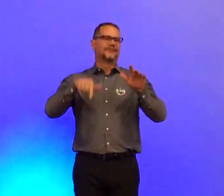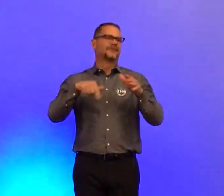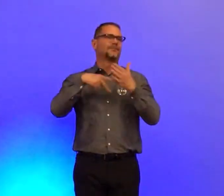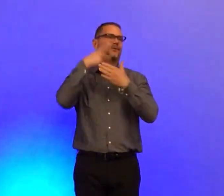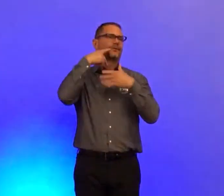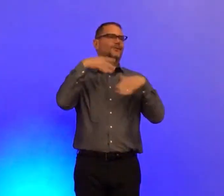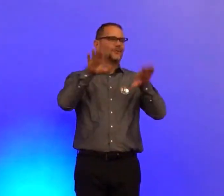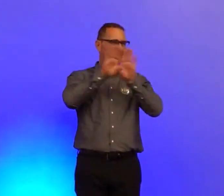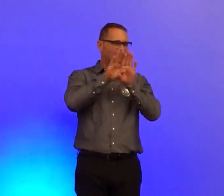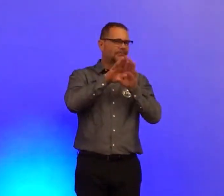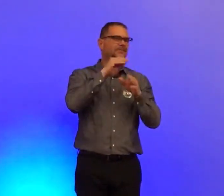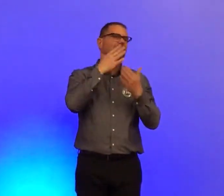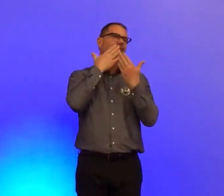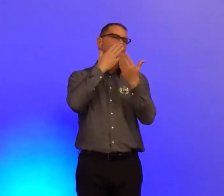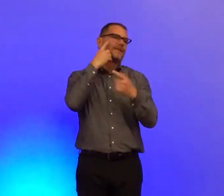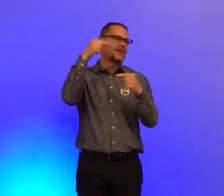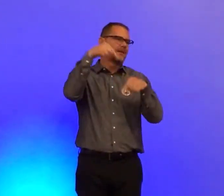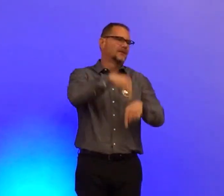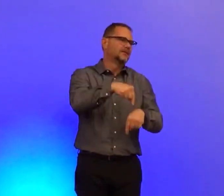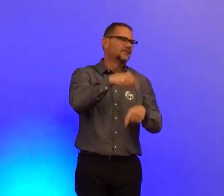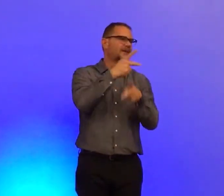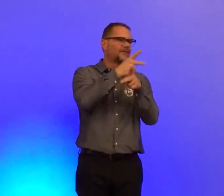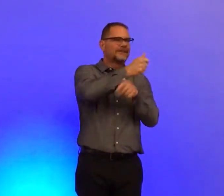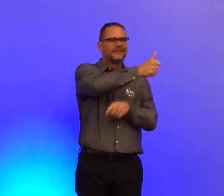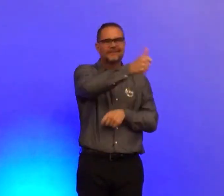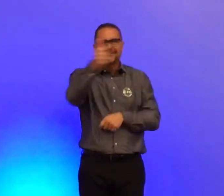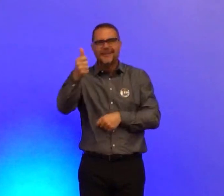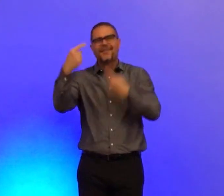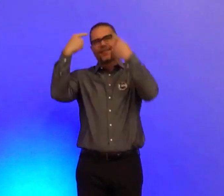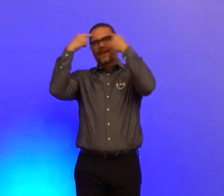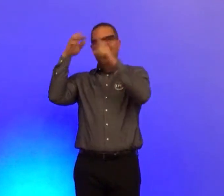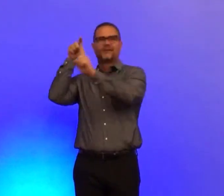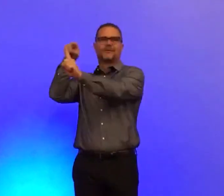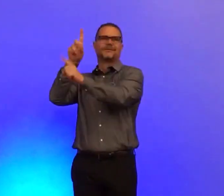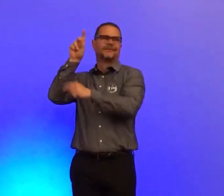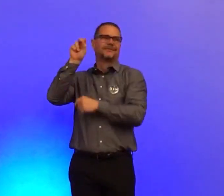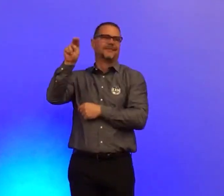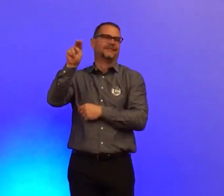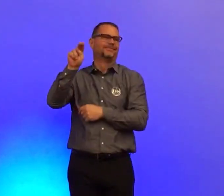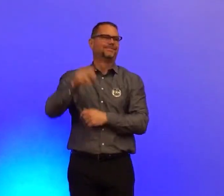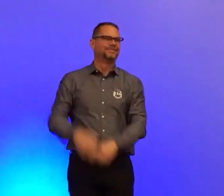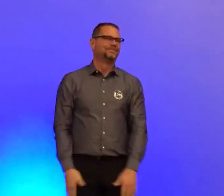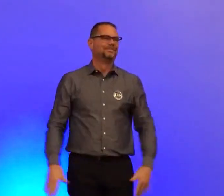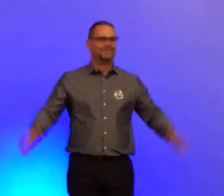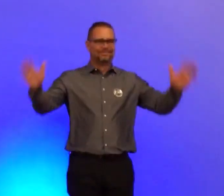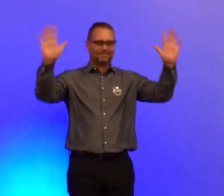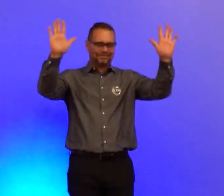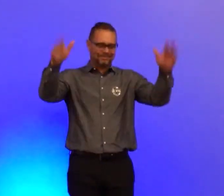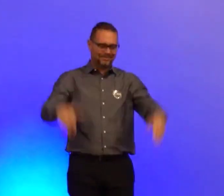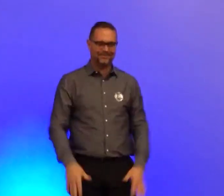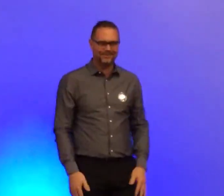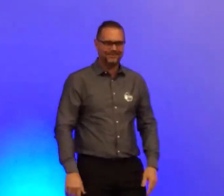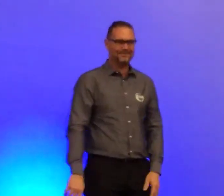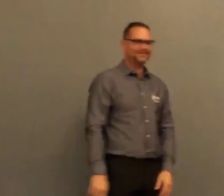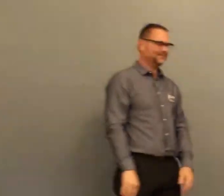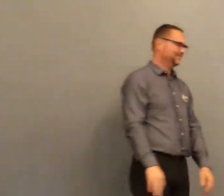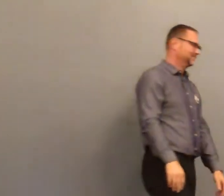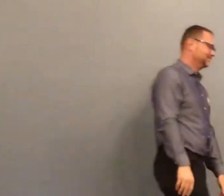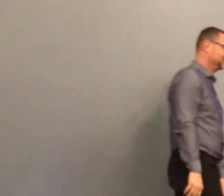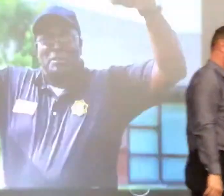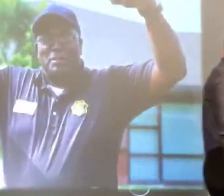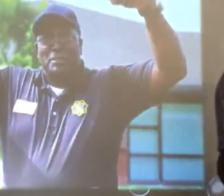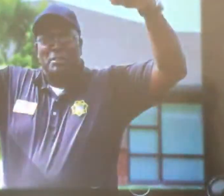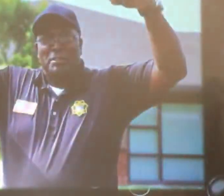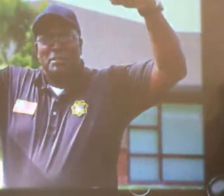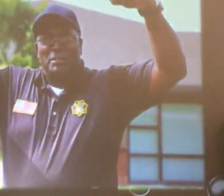okay well that concludes this program thank you so much for being here this afternoon everyone take care and please continue